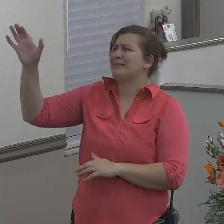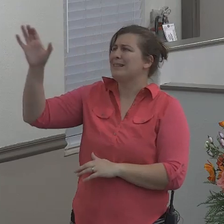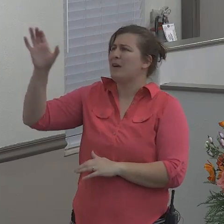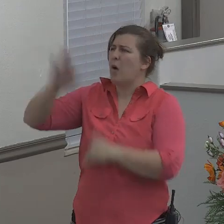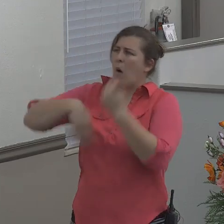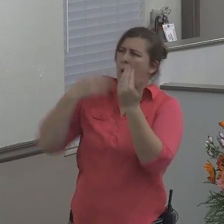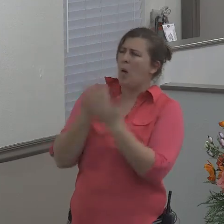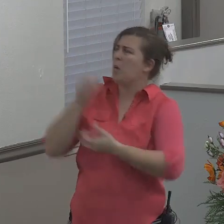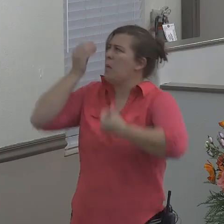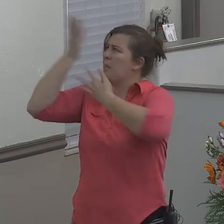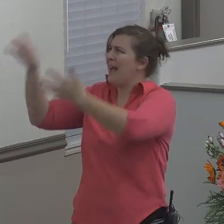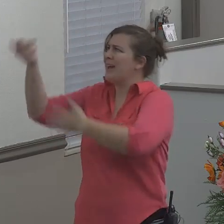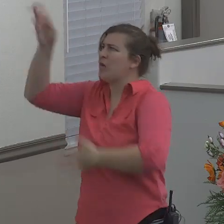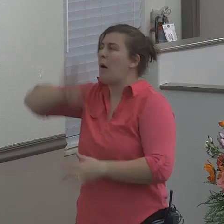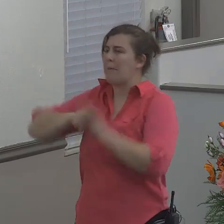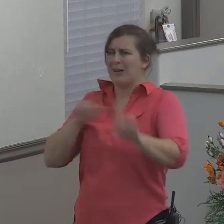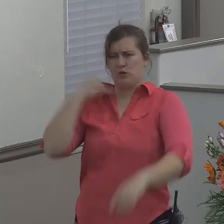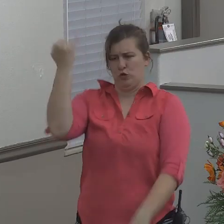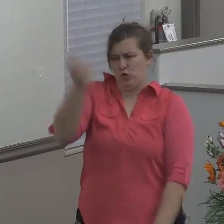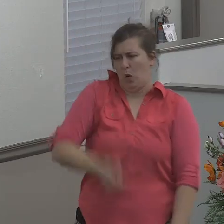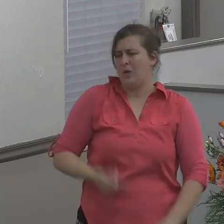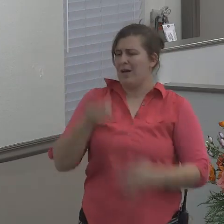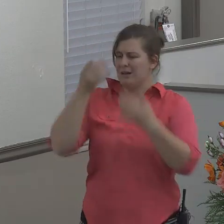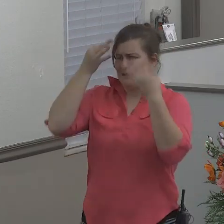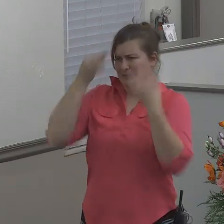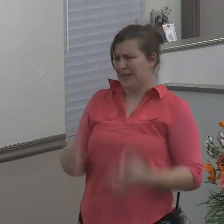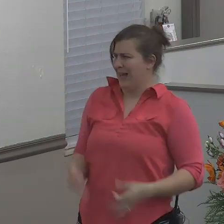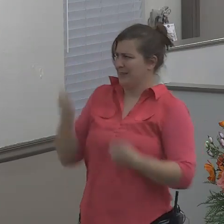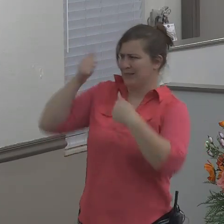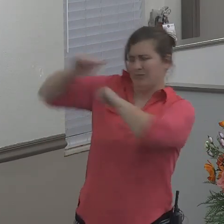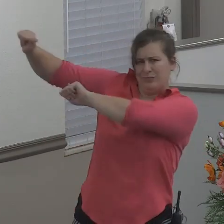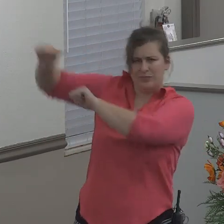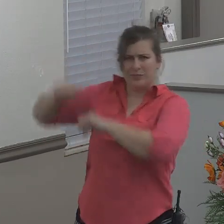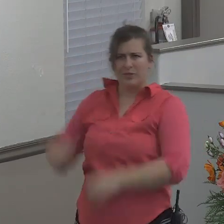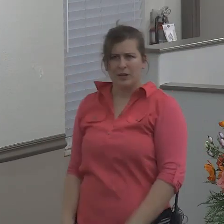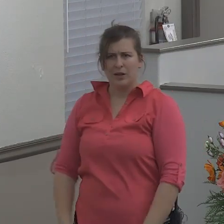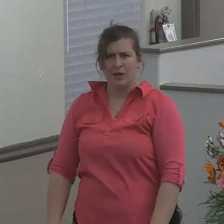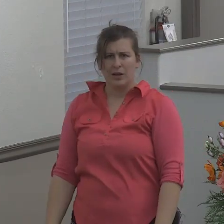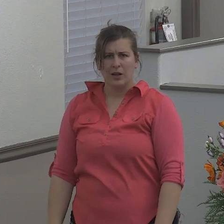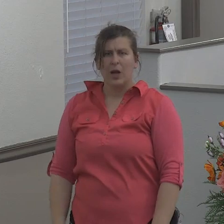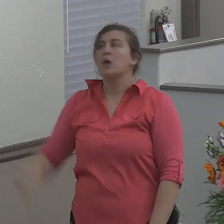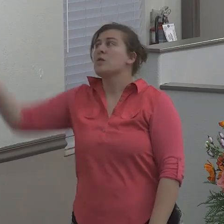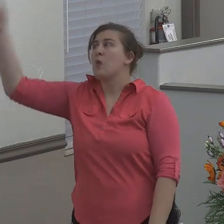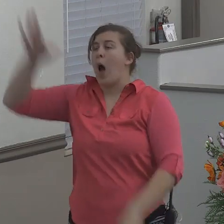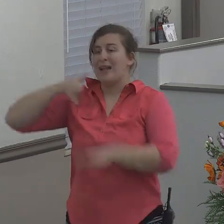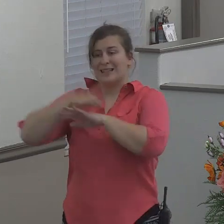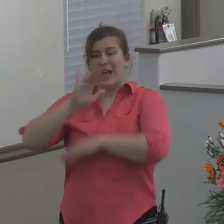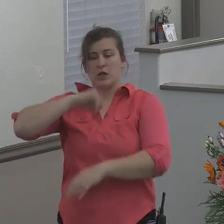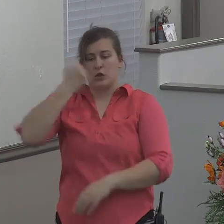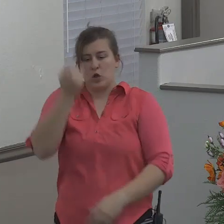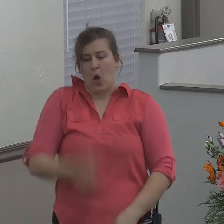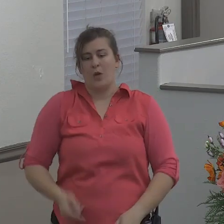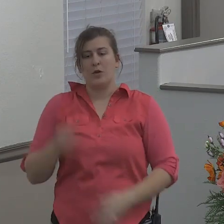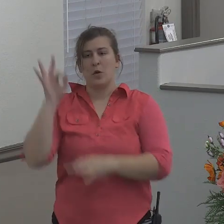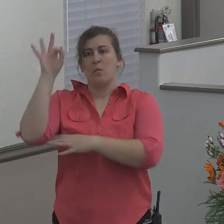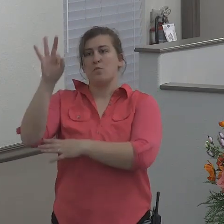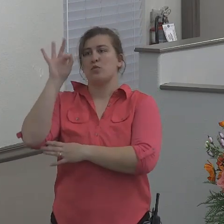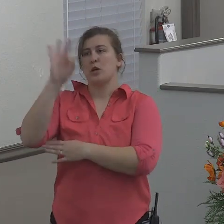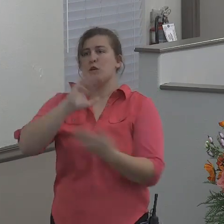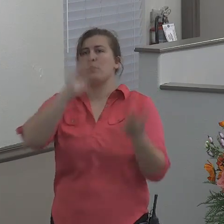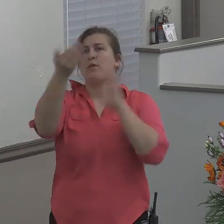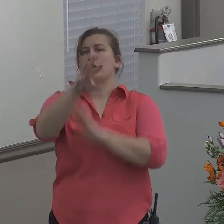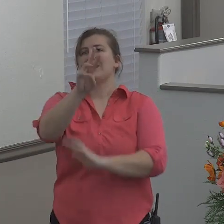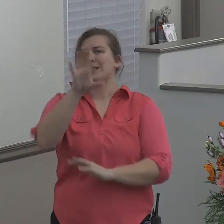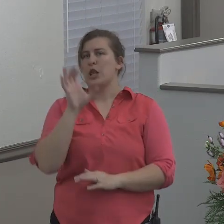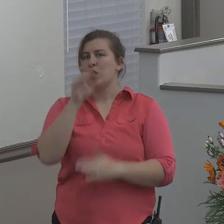who disobeyed him. God sent Jonah to Nineveh to preach to 600,000 Ninevites.